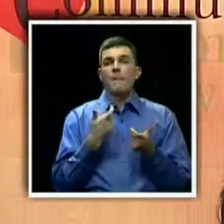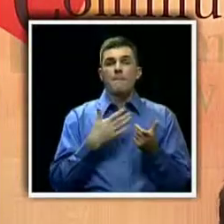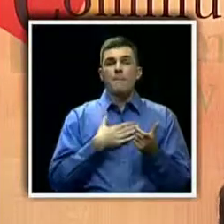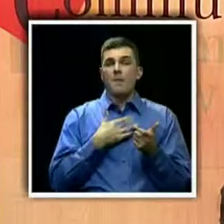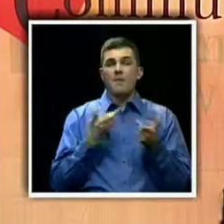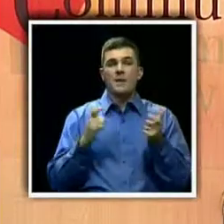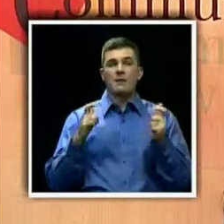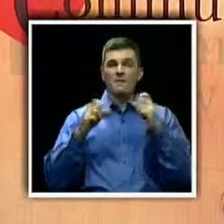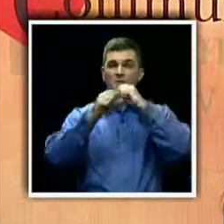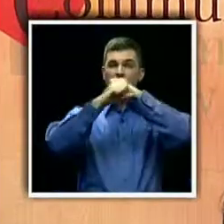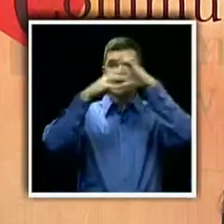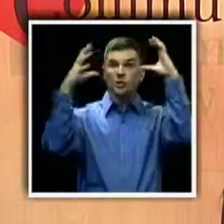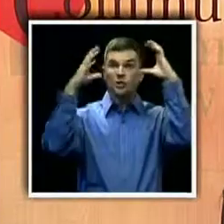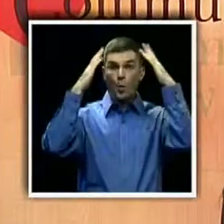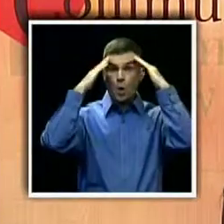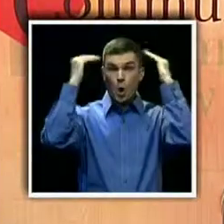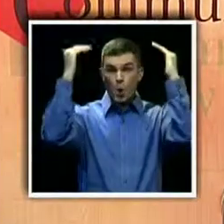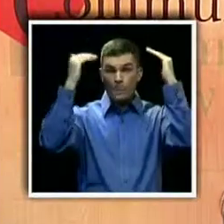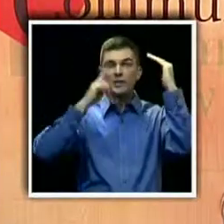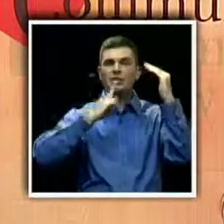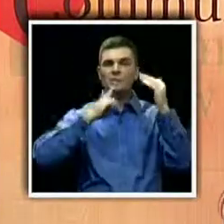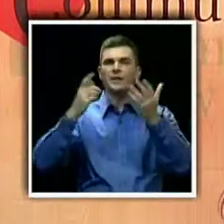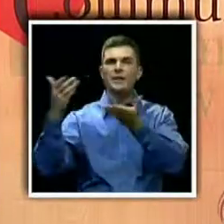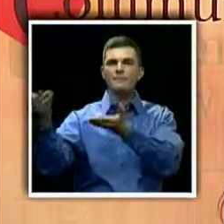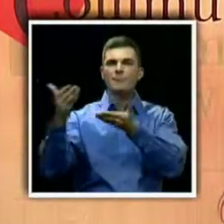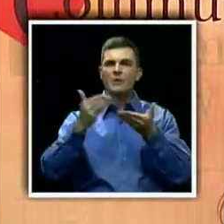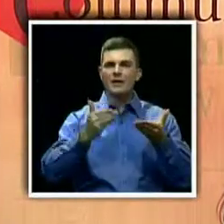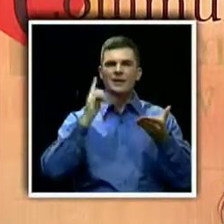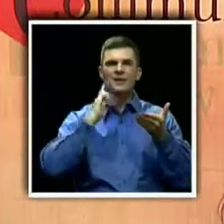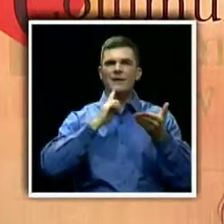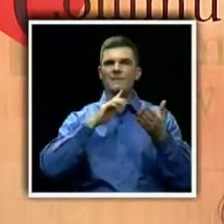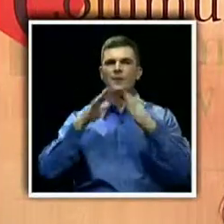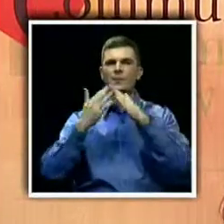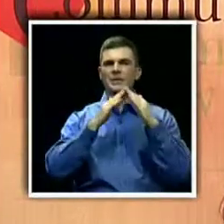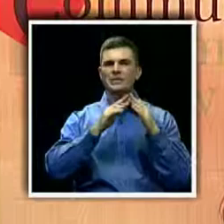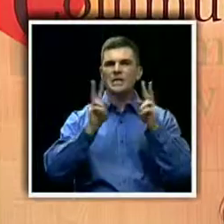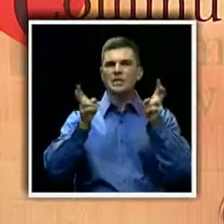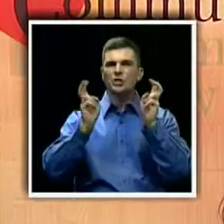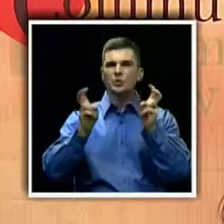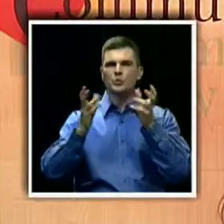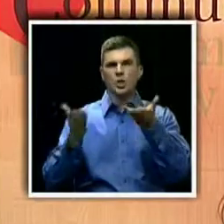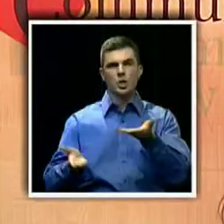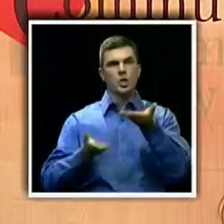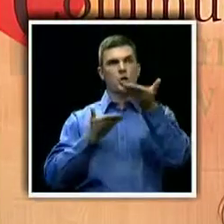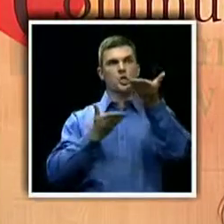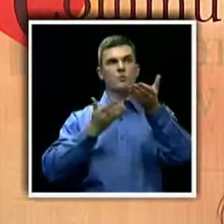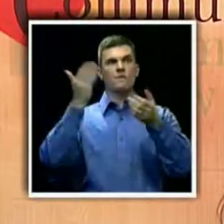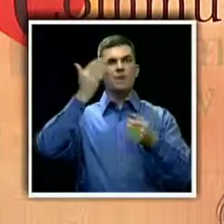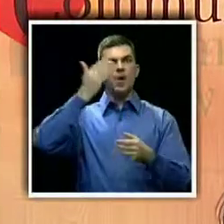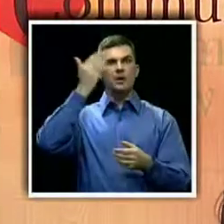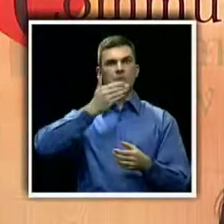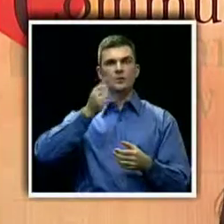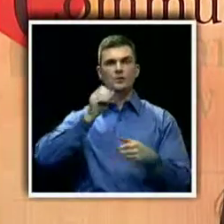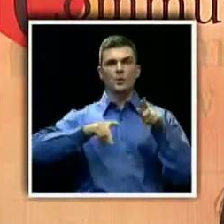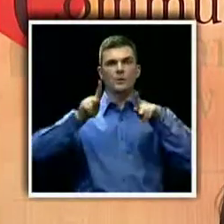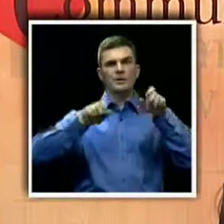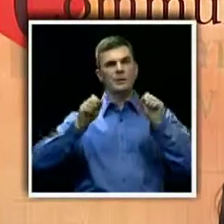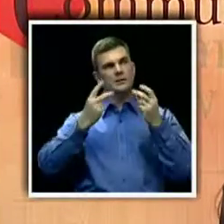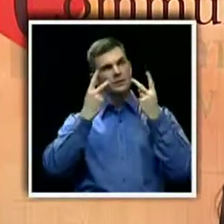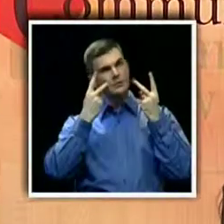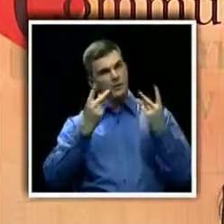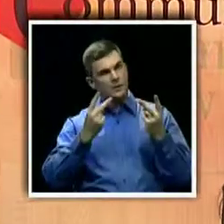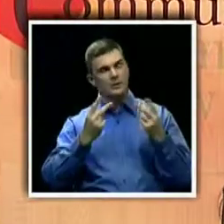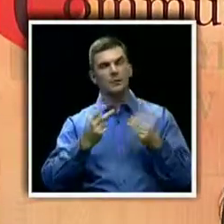to really bring the deaf community's issues to the forefront. So that when we have,